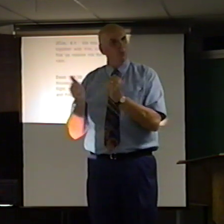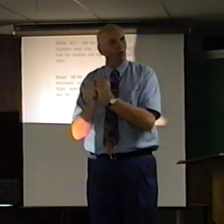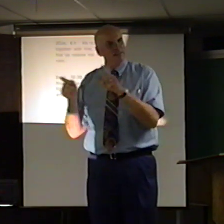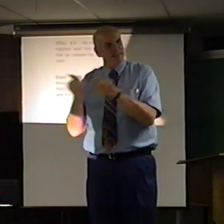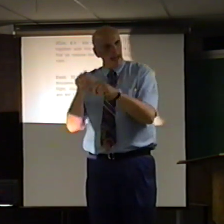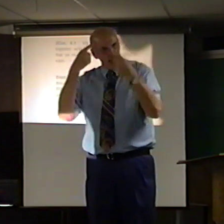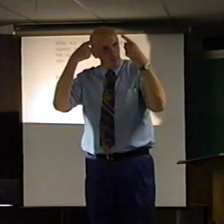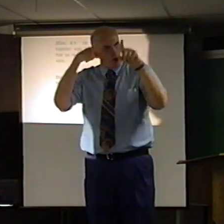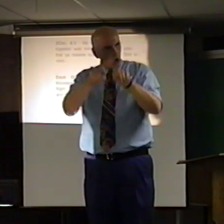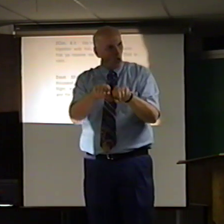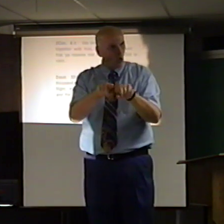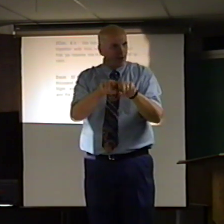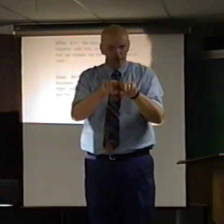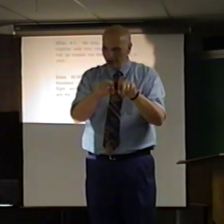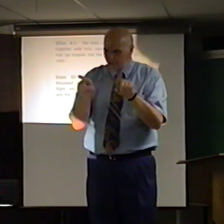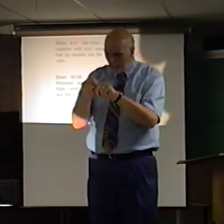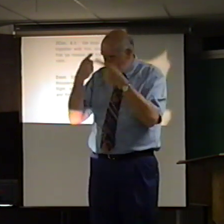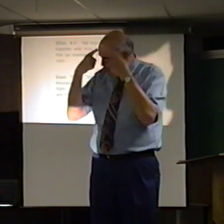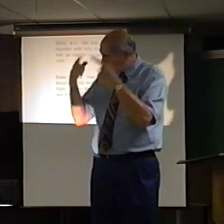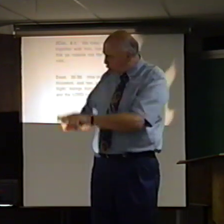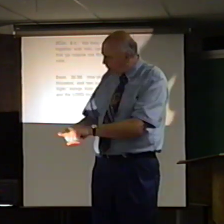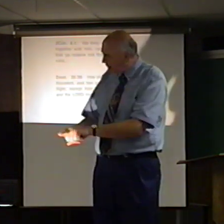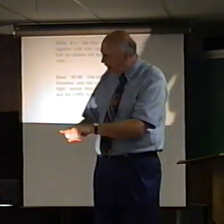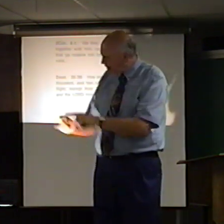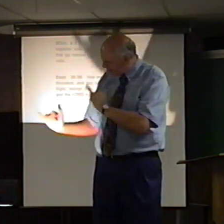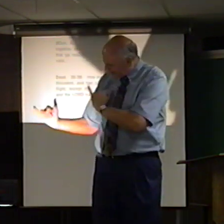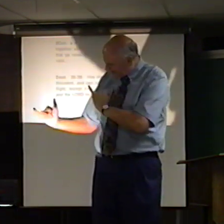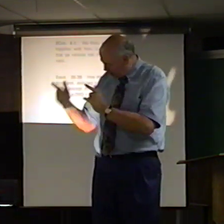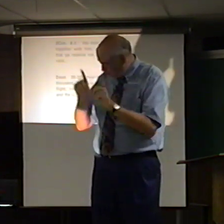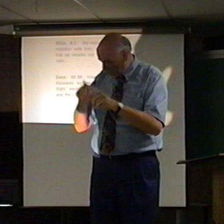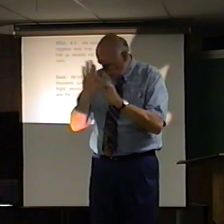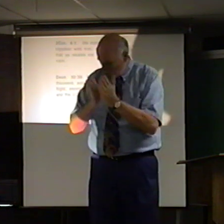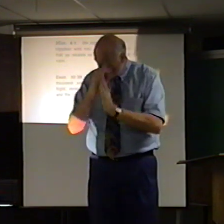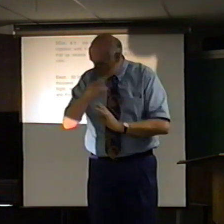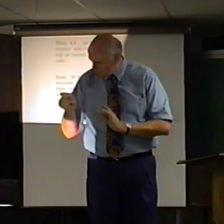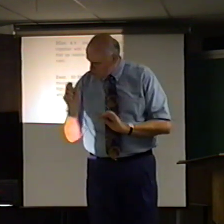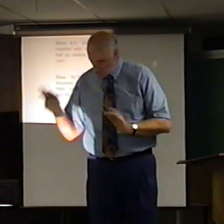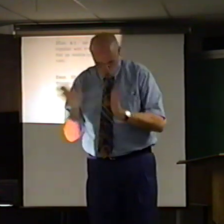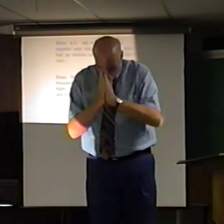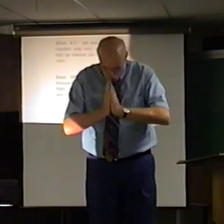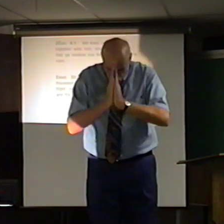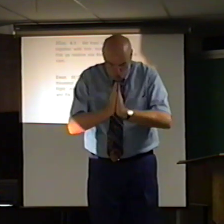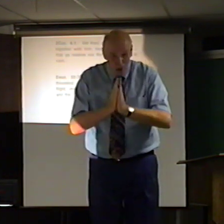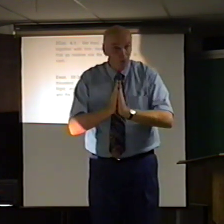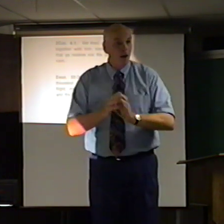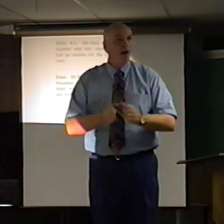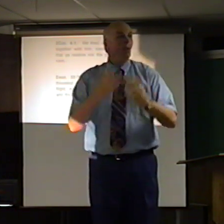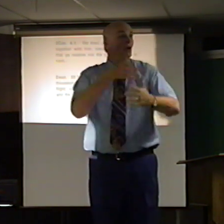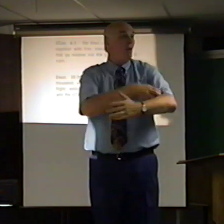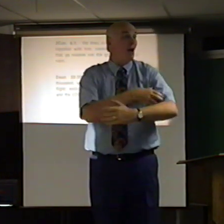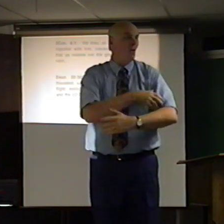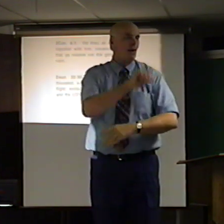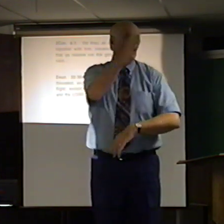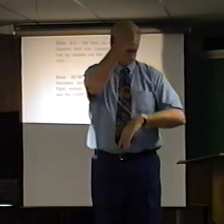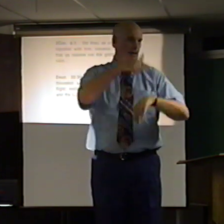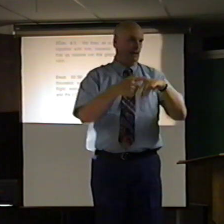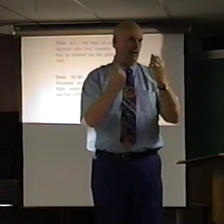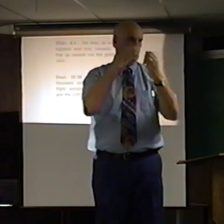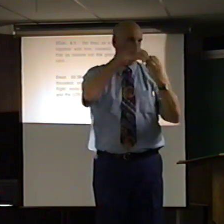Pray, but stand accord, stand agreement. Good, good, good. My power. Stand kind